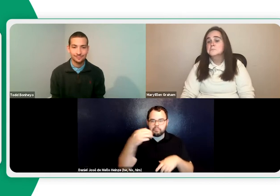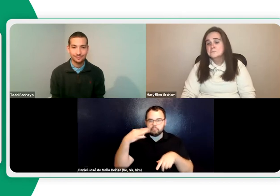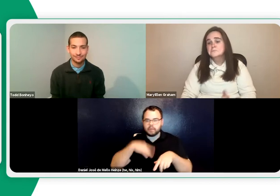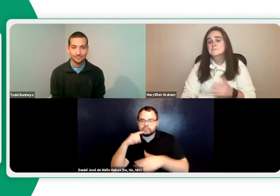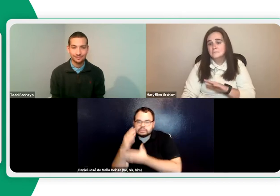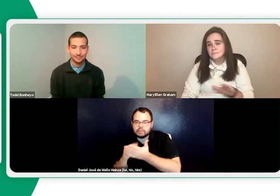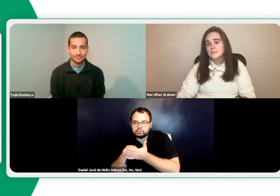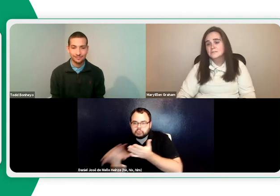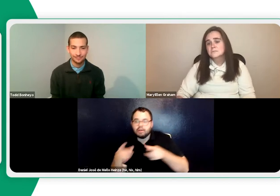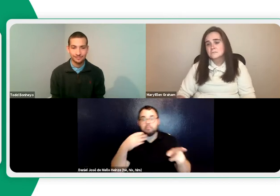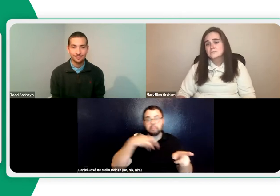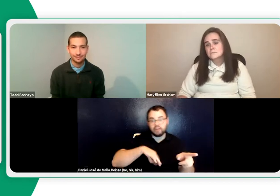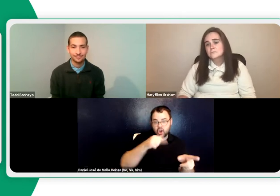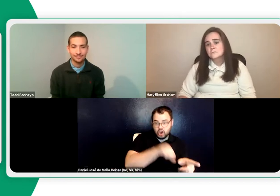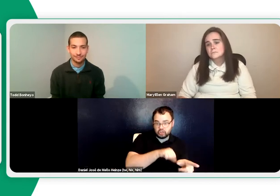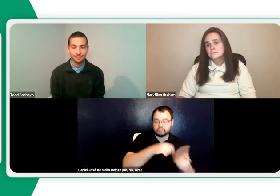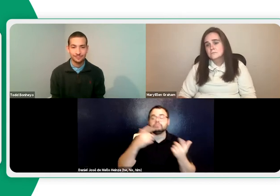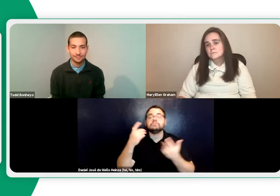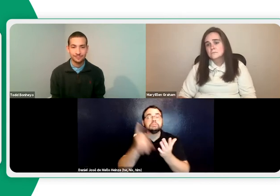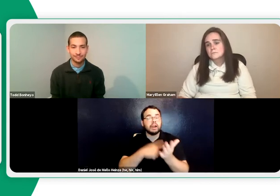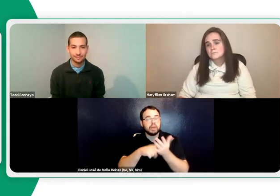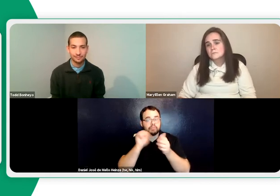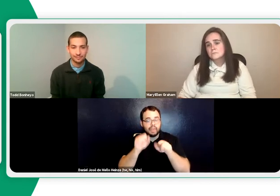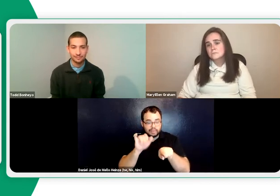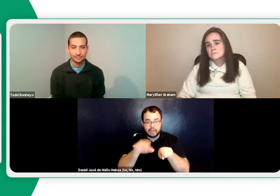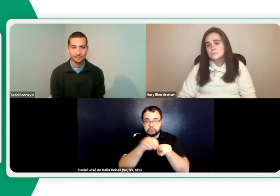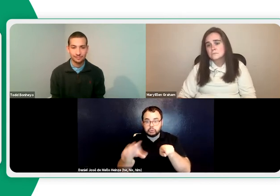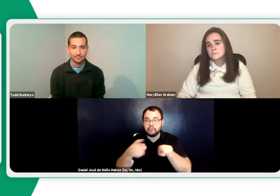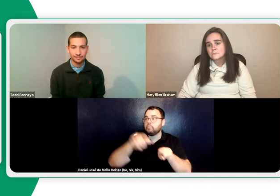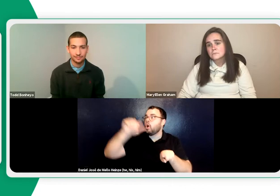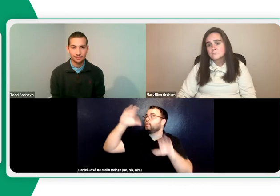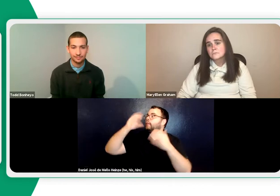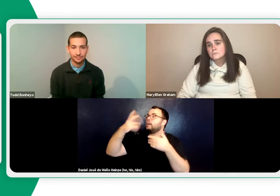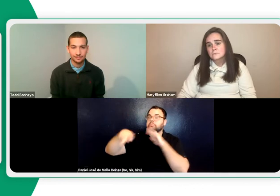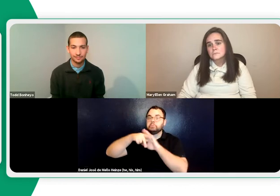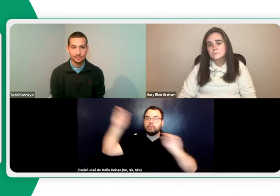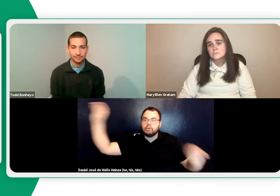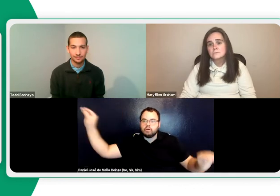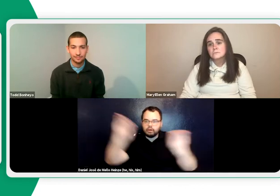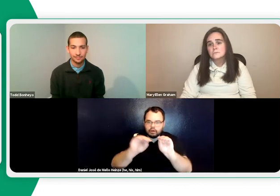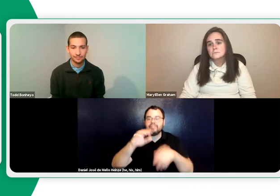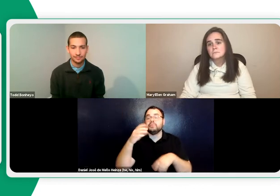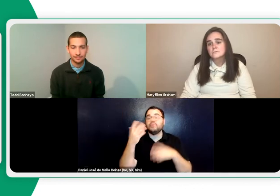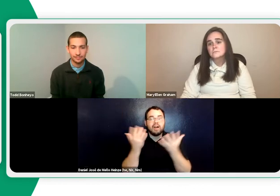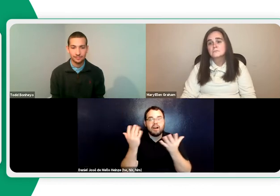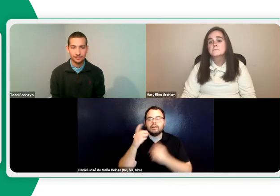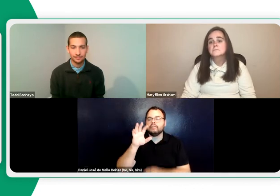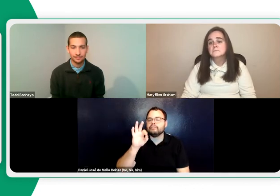same class. And there's discussions on how it's not beneficial for some students to be put